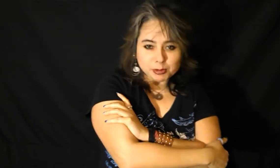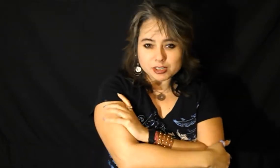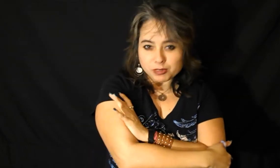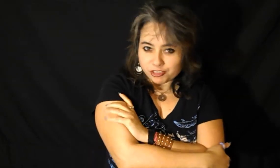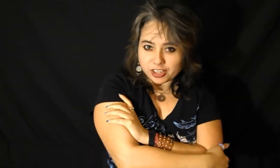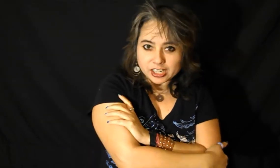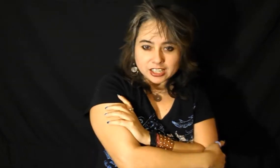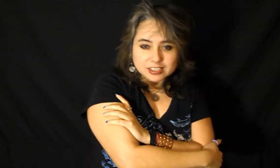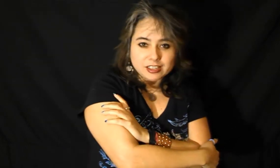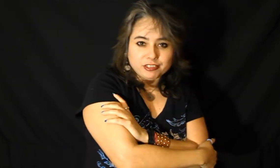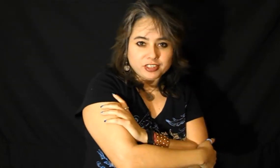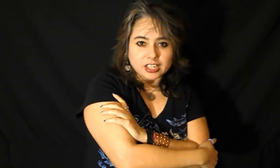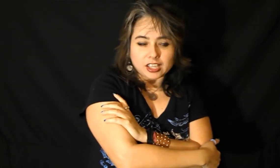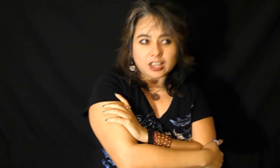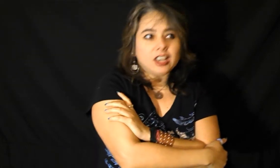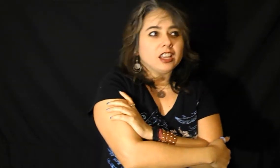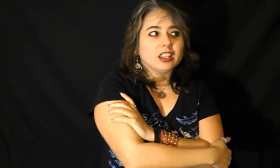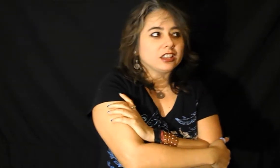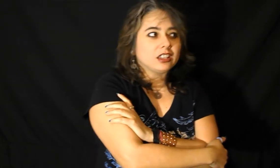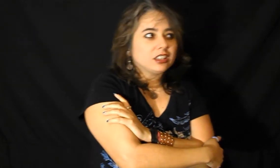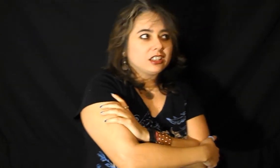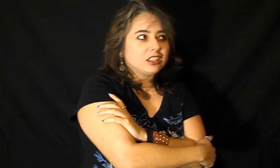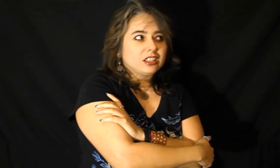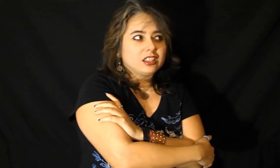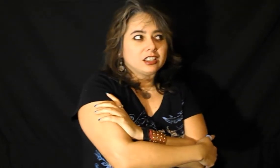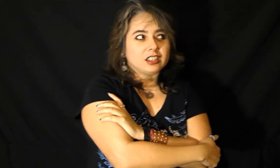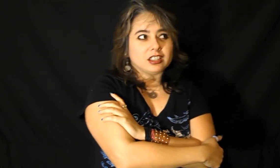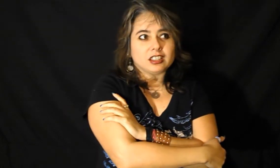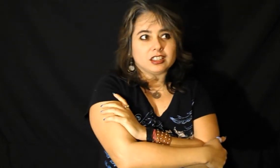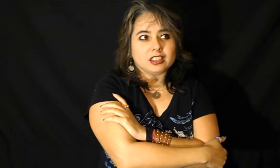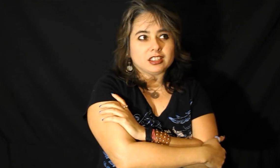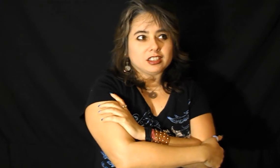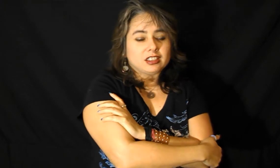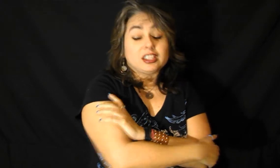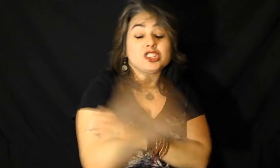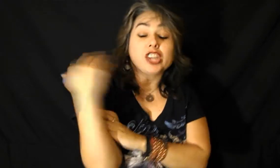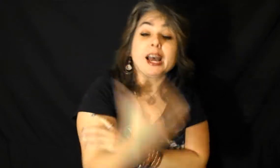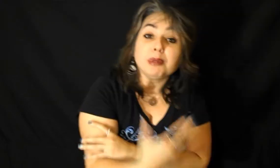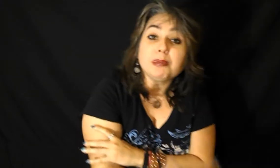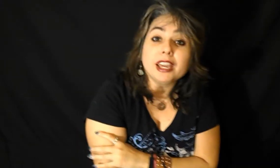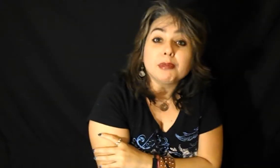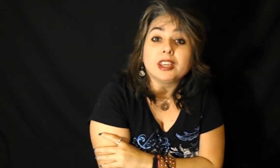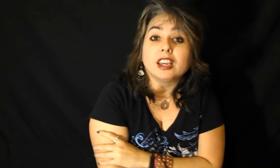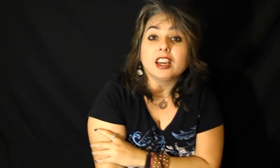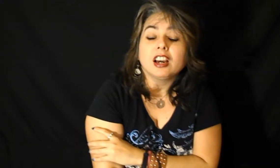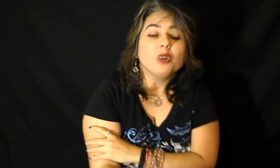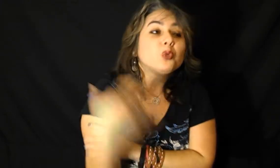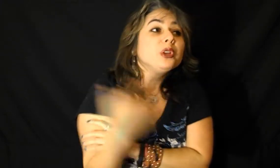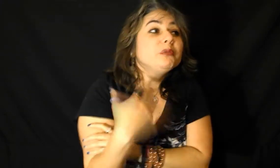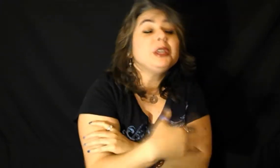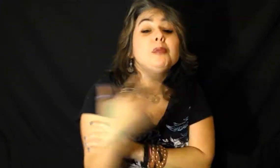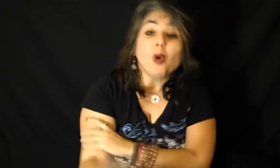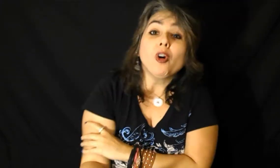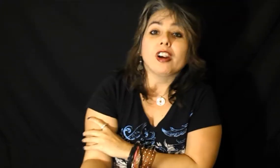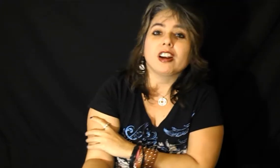is supposed to be funny it's not funny the chubby baby will be born